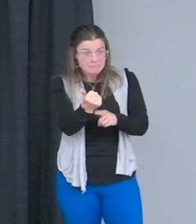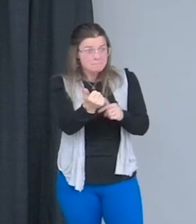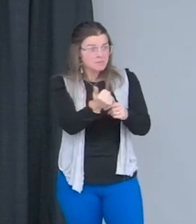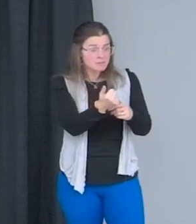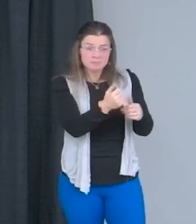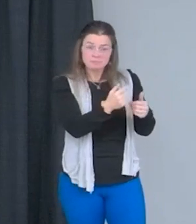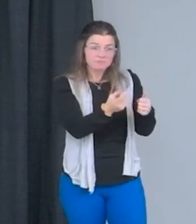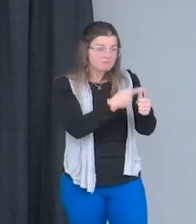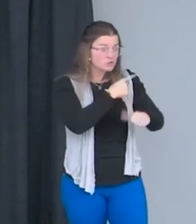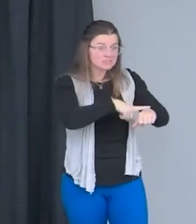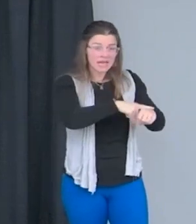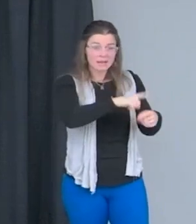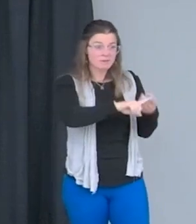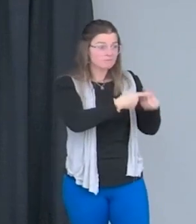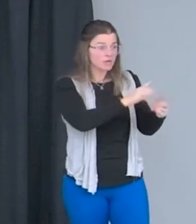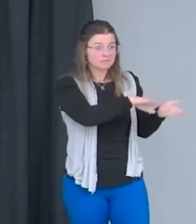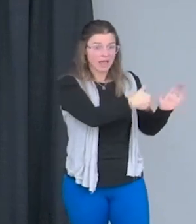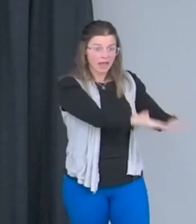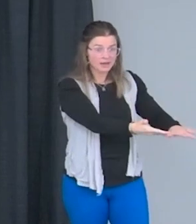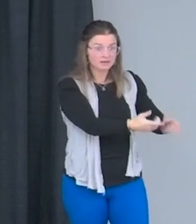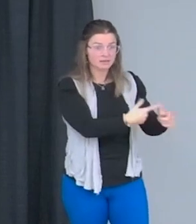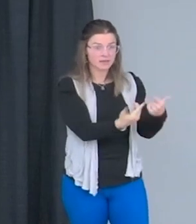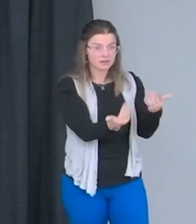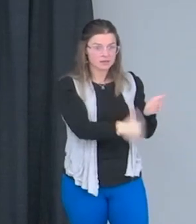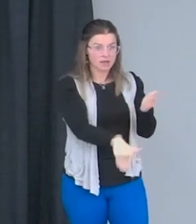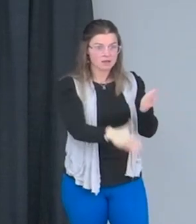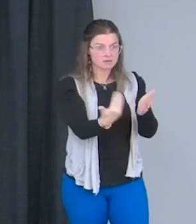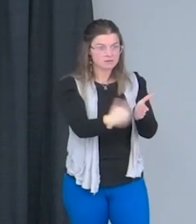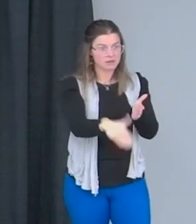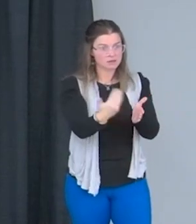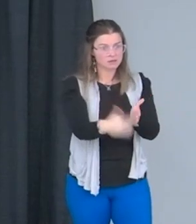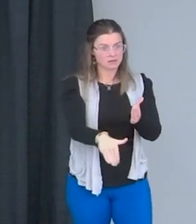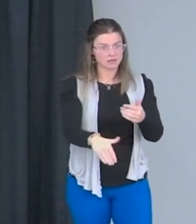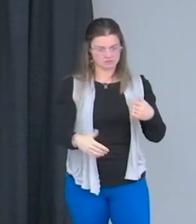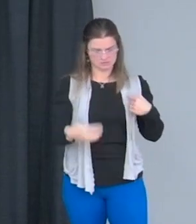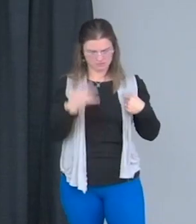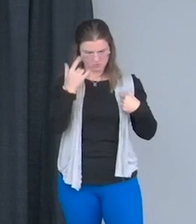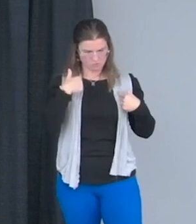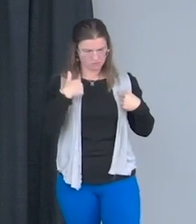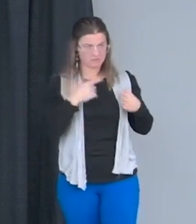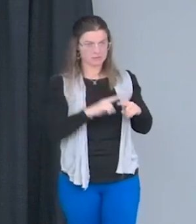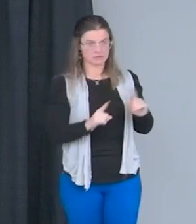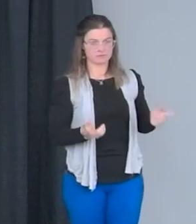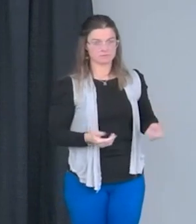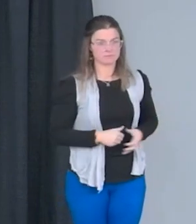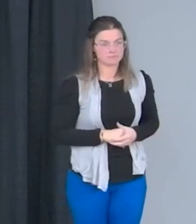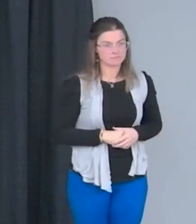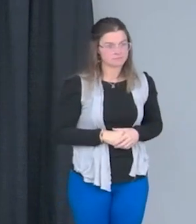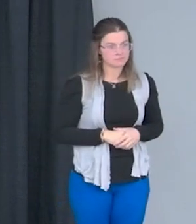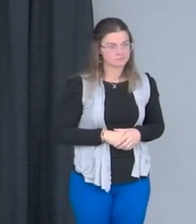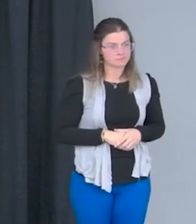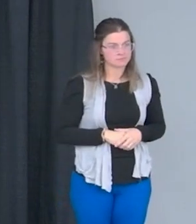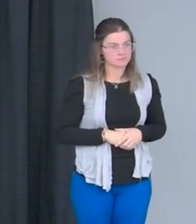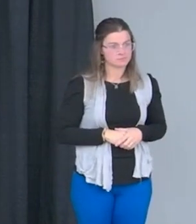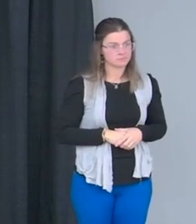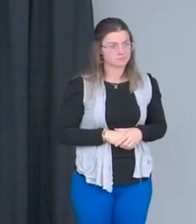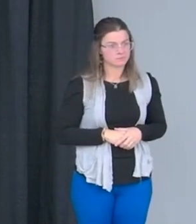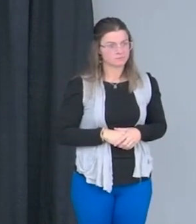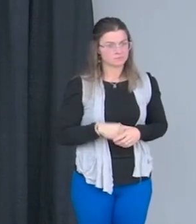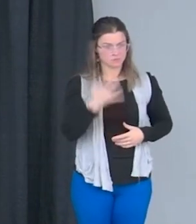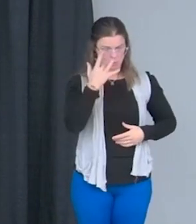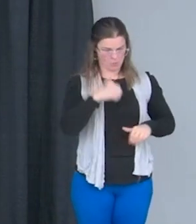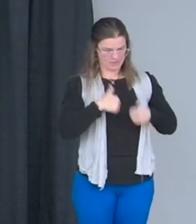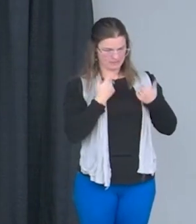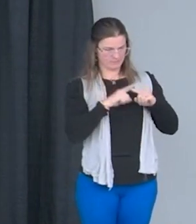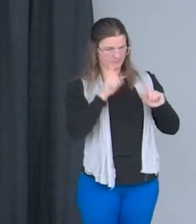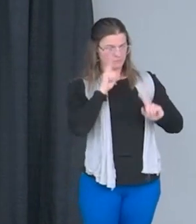other friends started dropping after that. So why am I any different? Why should life be any different for